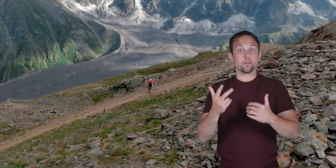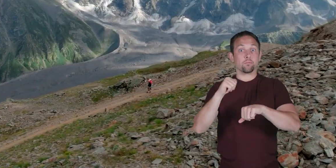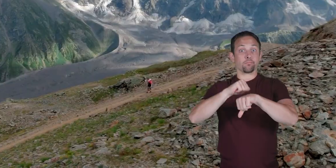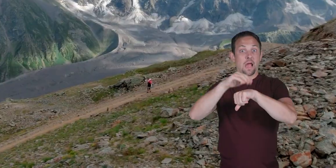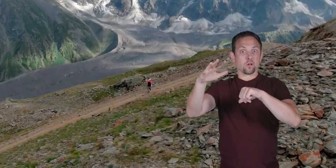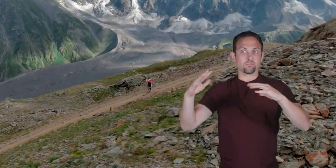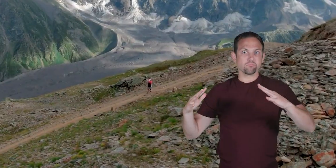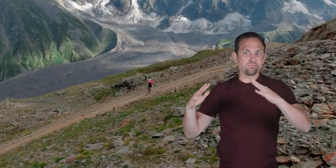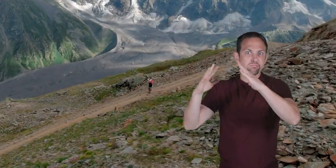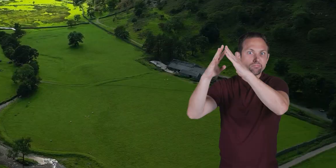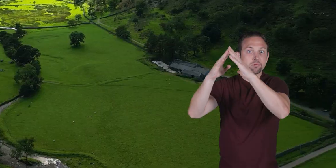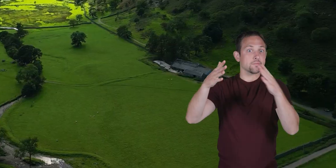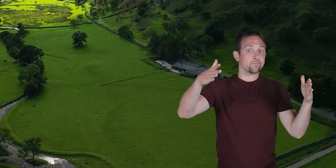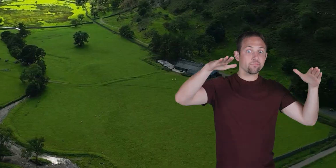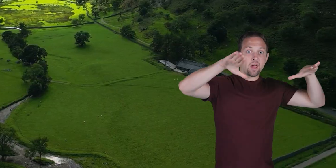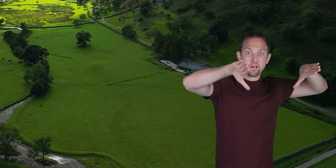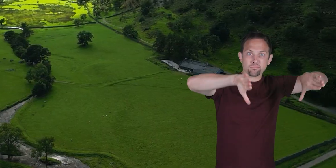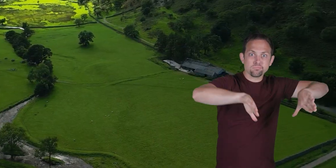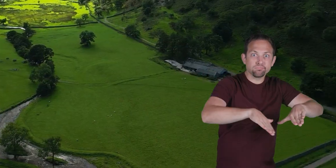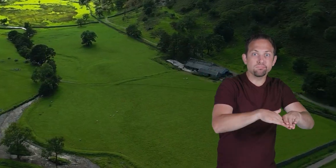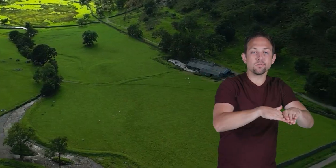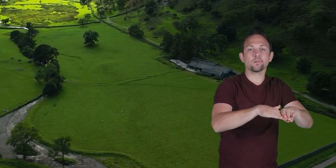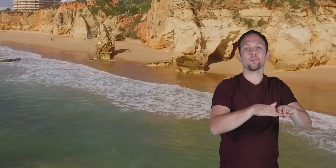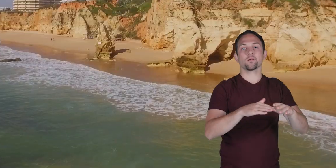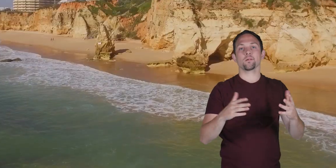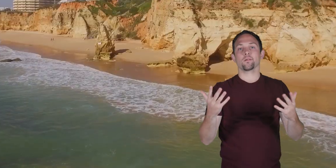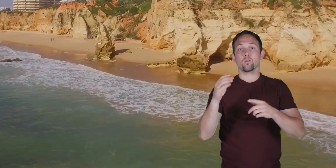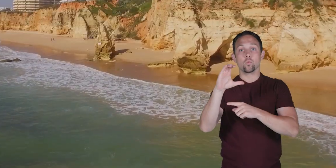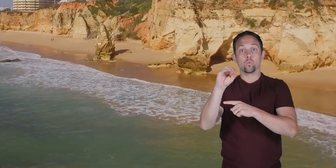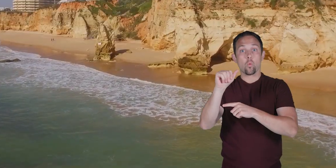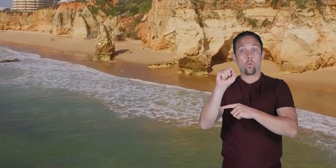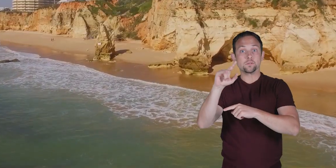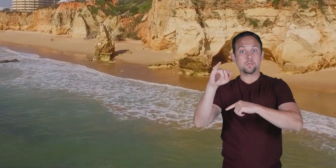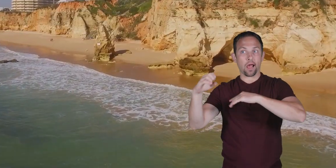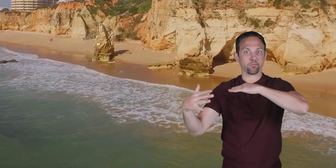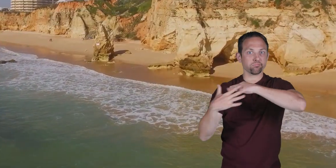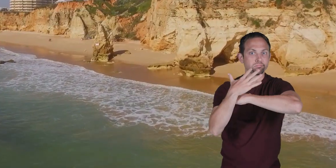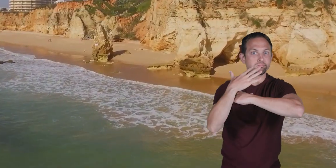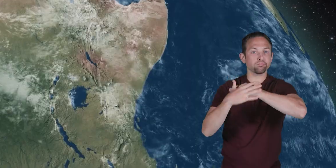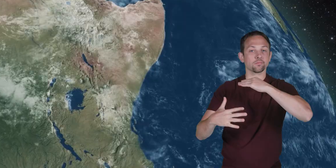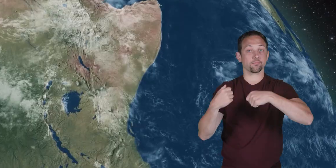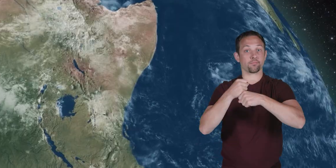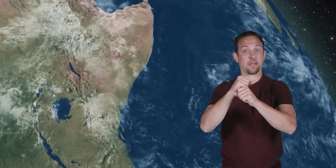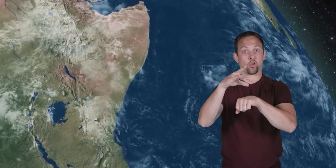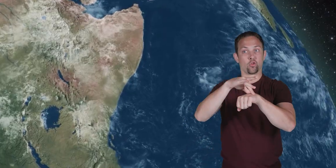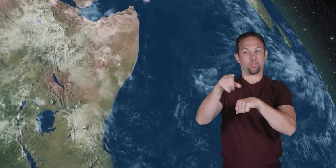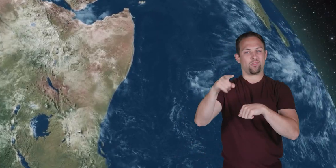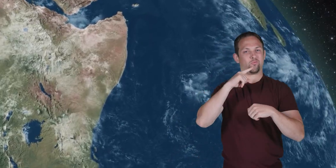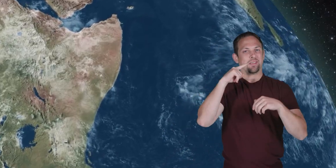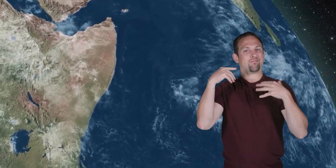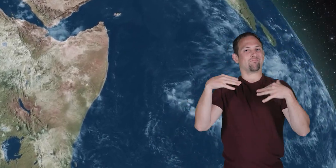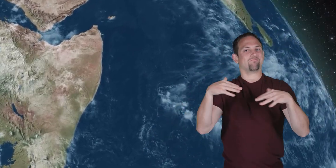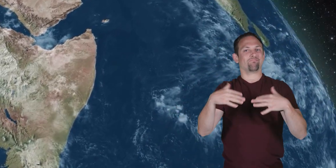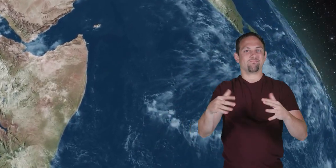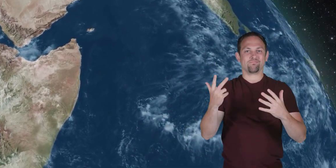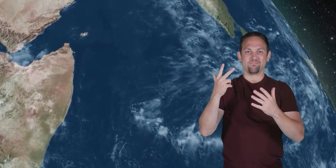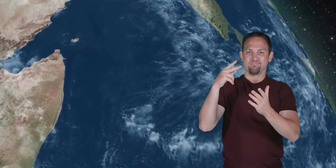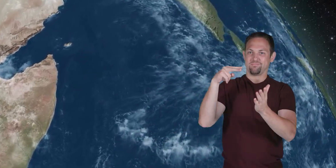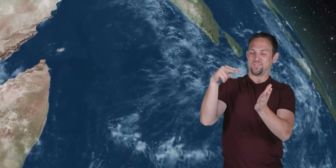rise valleys form and coastlines are shaped making earth a dynamic and ever